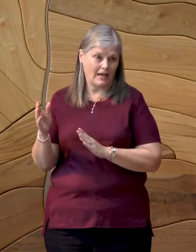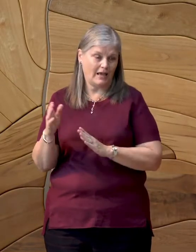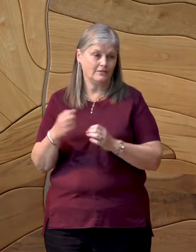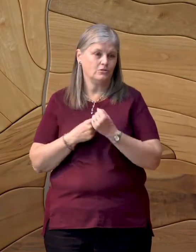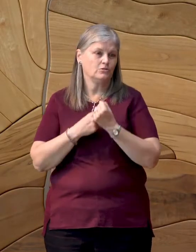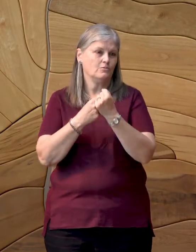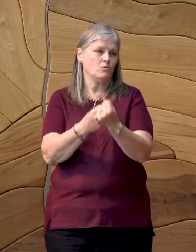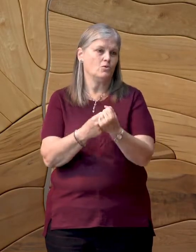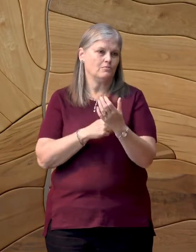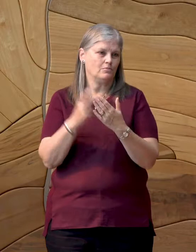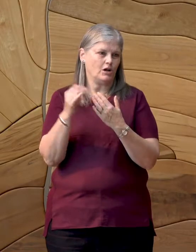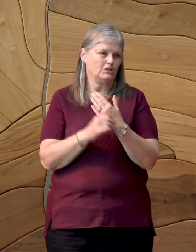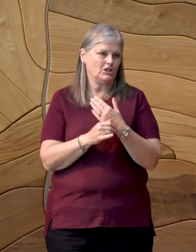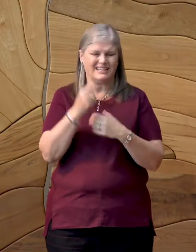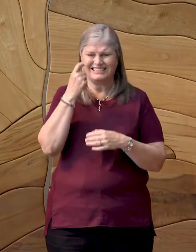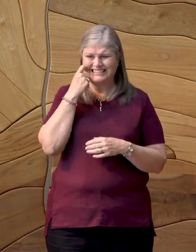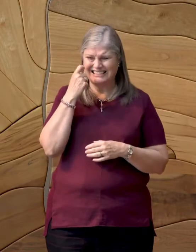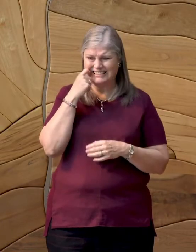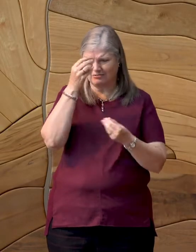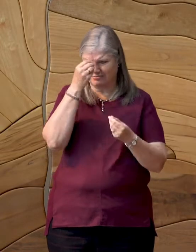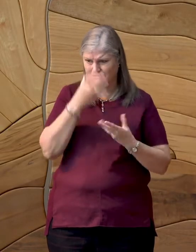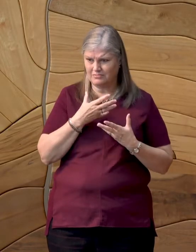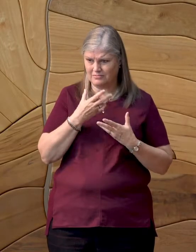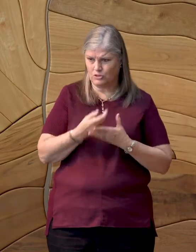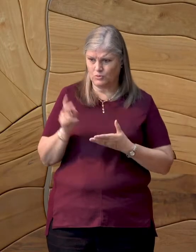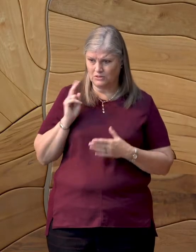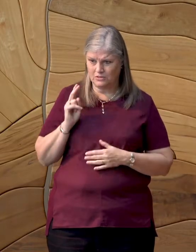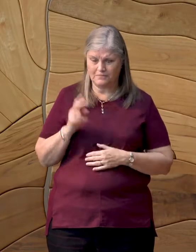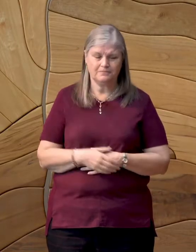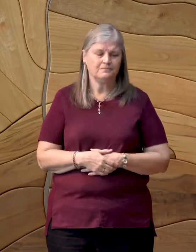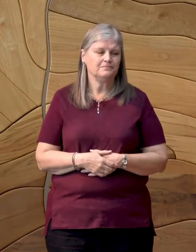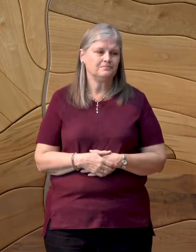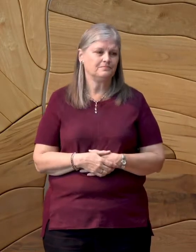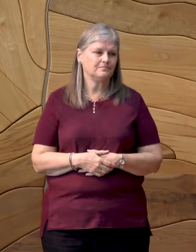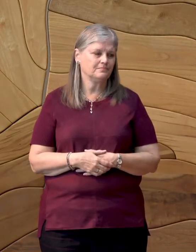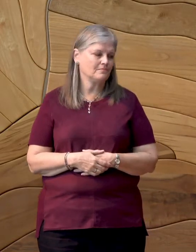role on a project that just came to my attention two weeks ago.